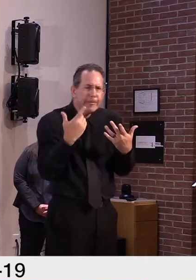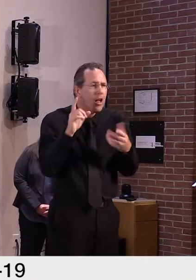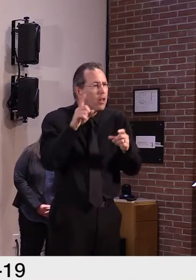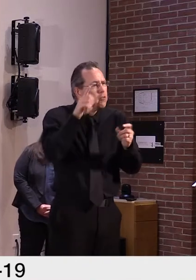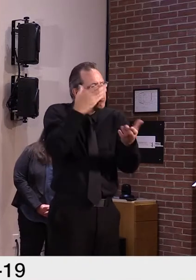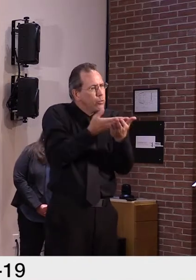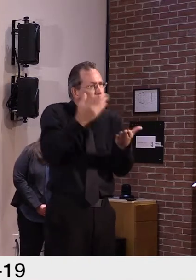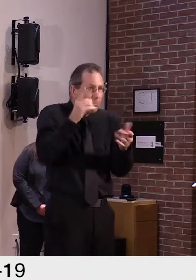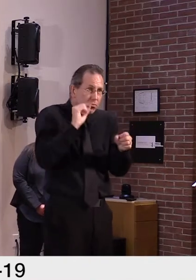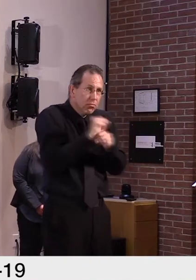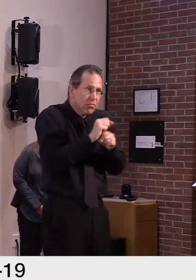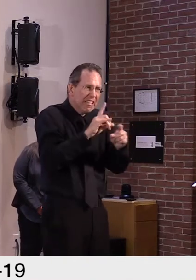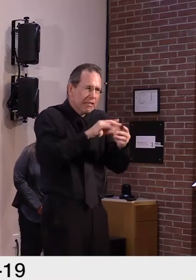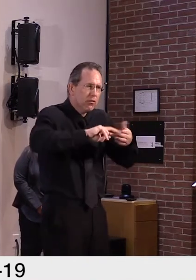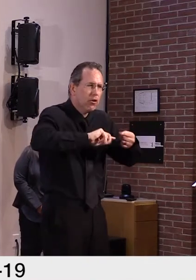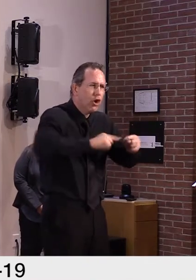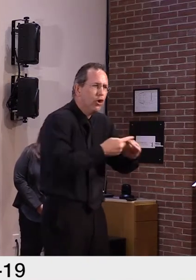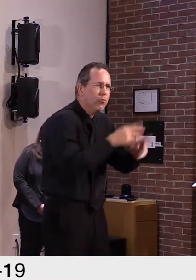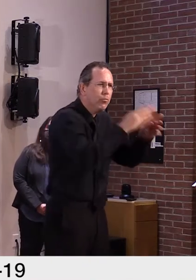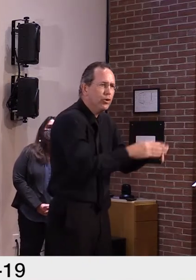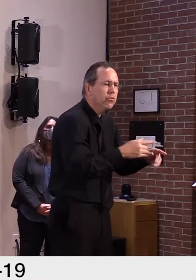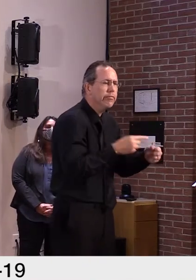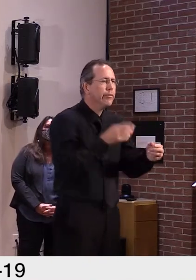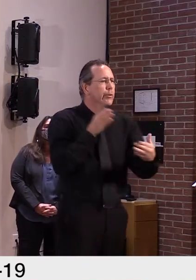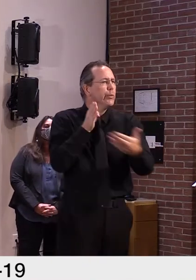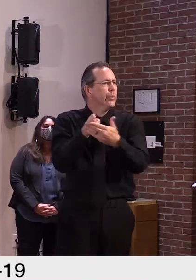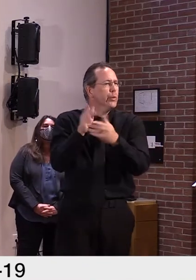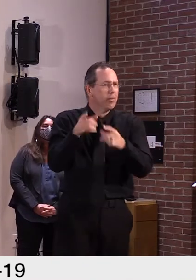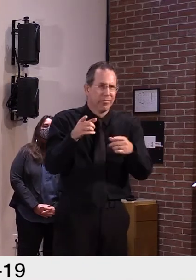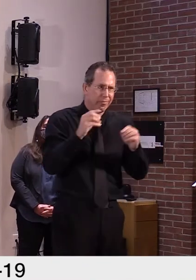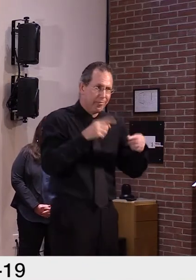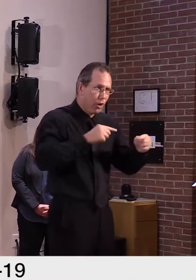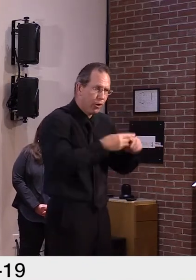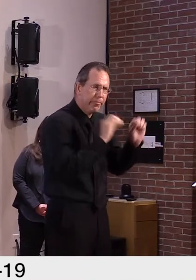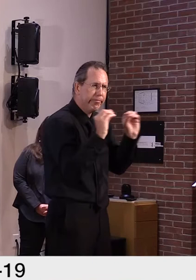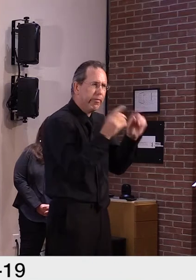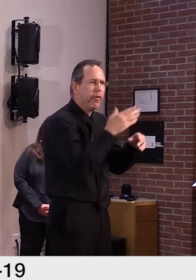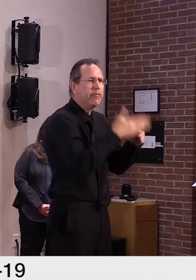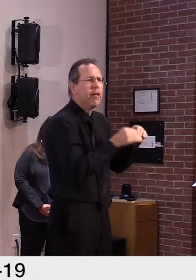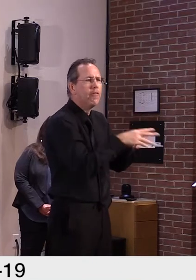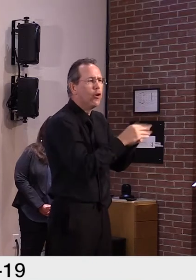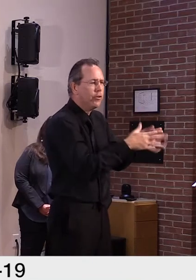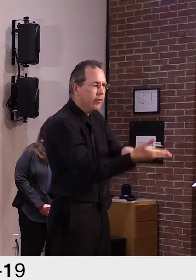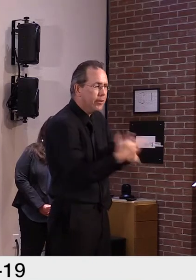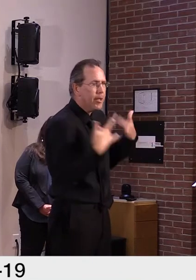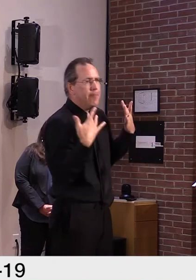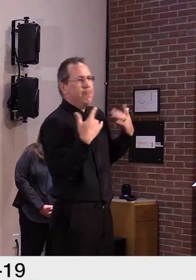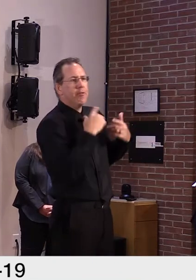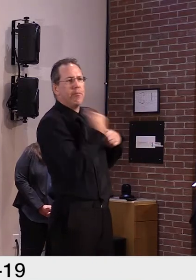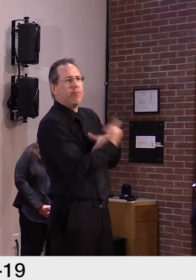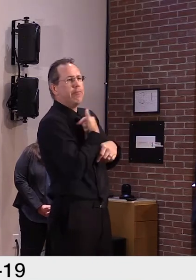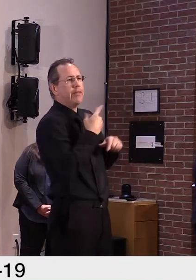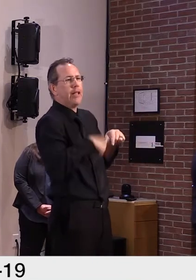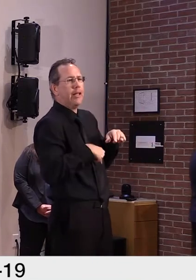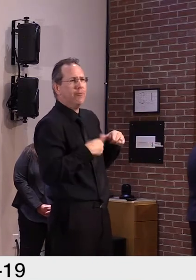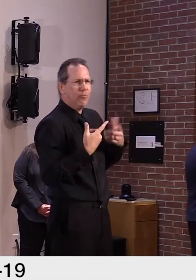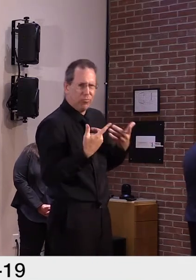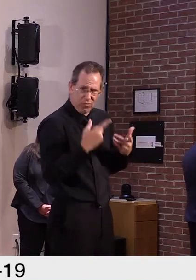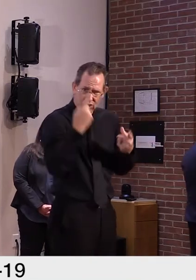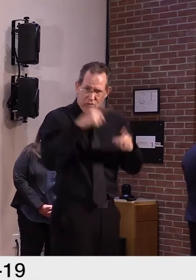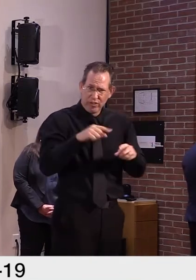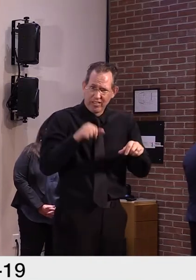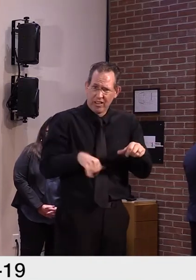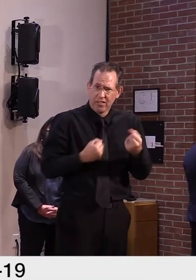I do know that in any given flu season, that's a very, very small number of absolute people, considering the number of